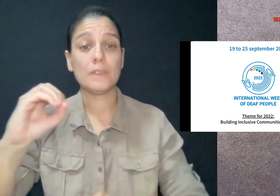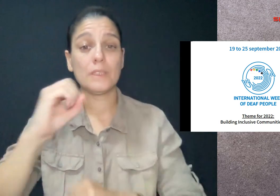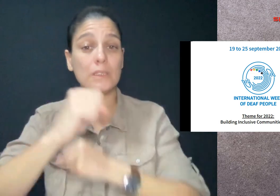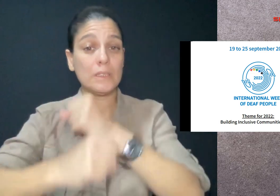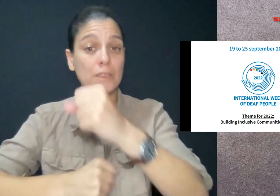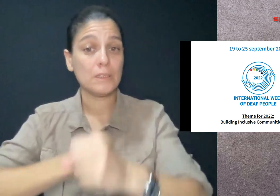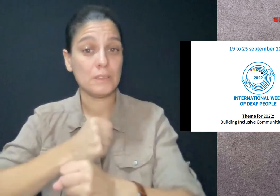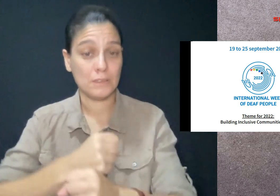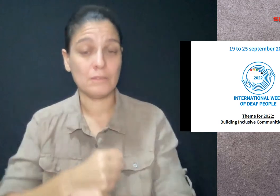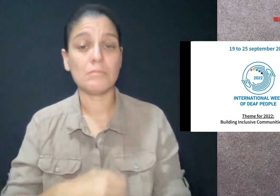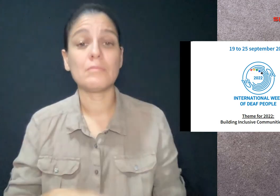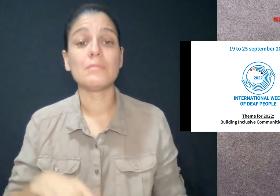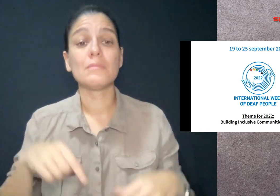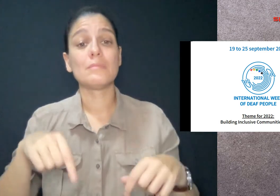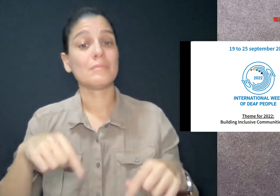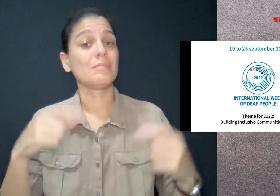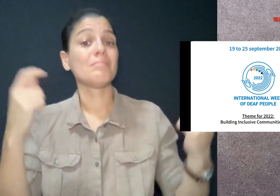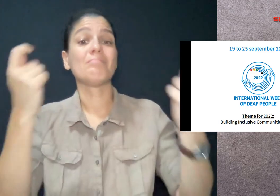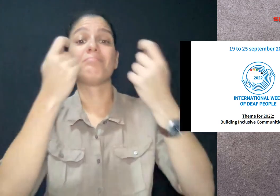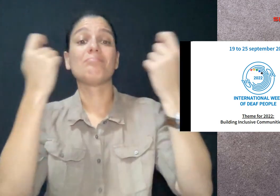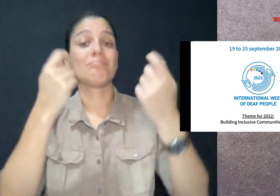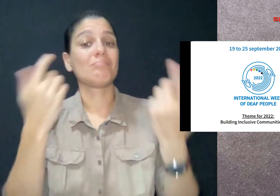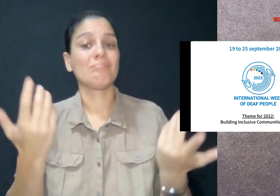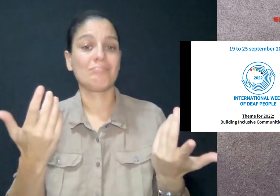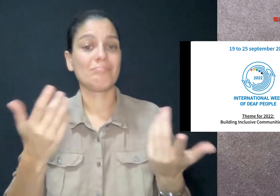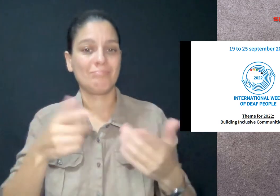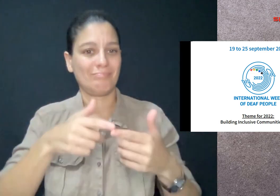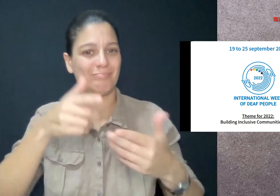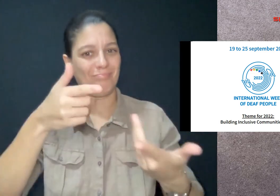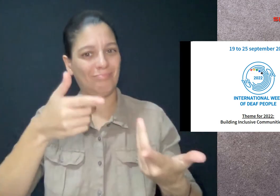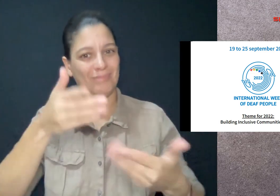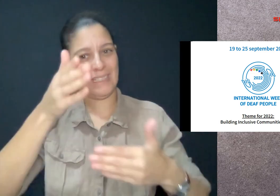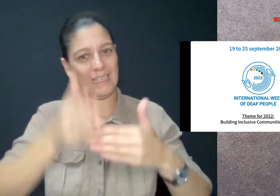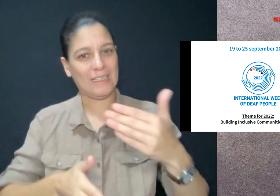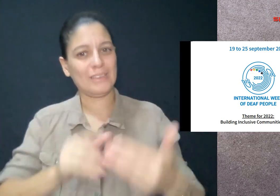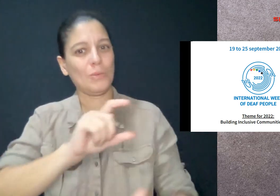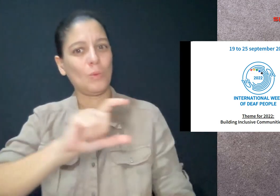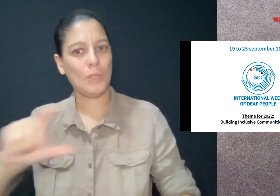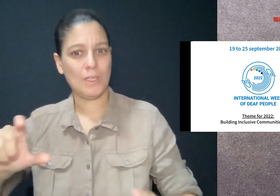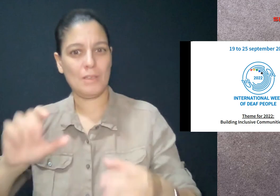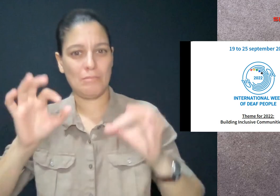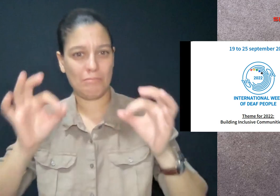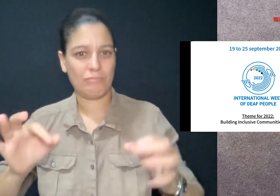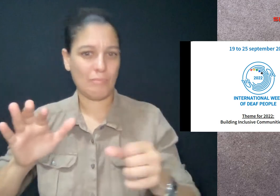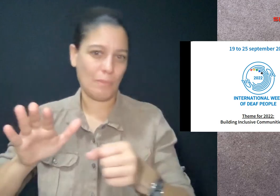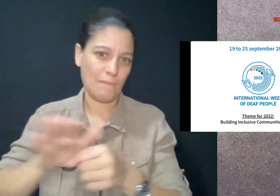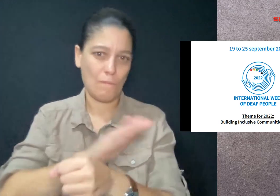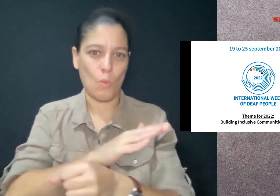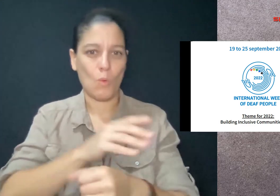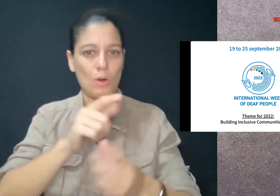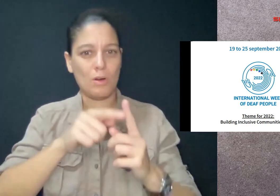For the past 70 years, the celebration falls on the last full week of September.